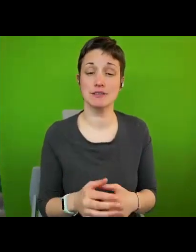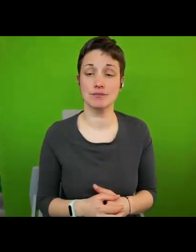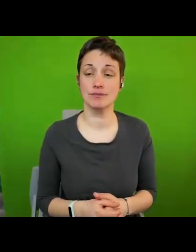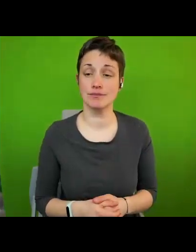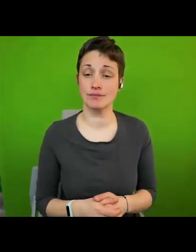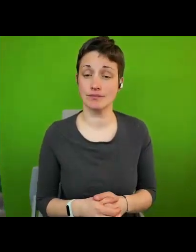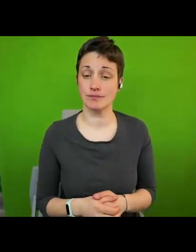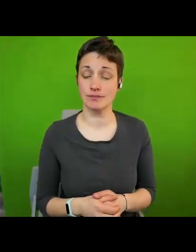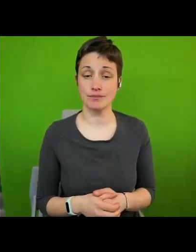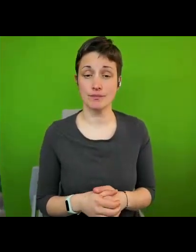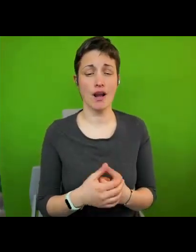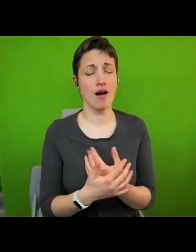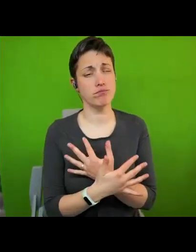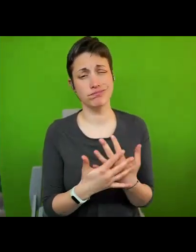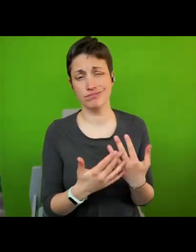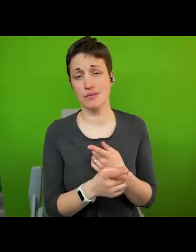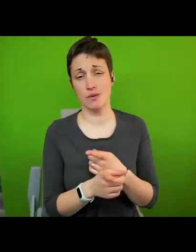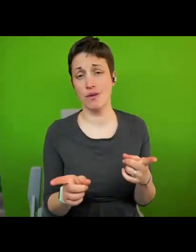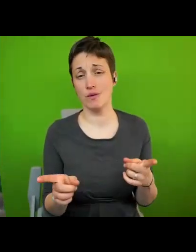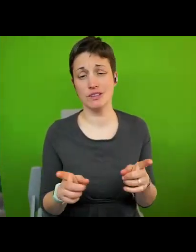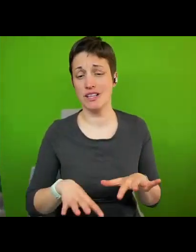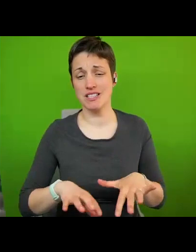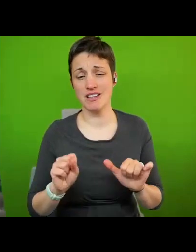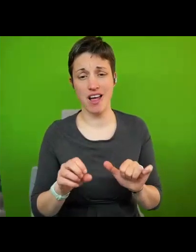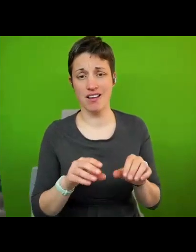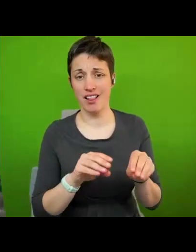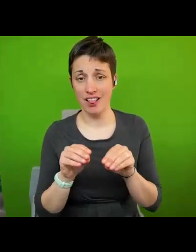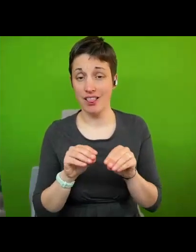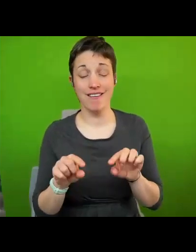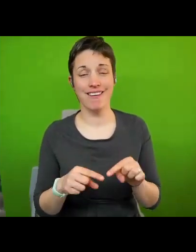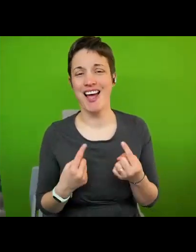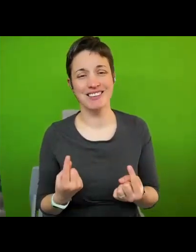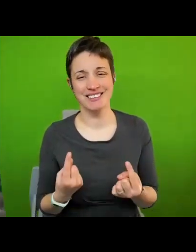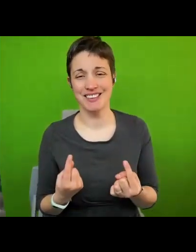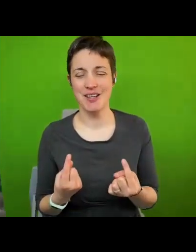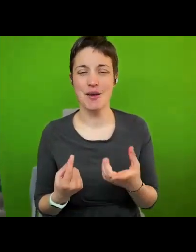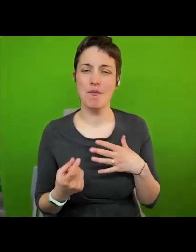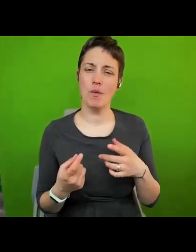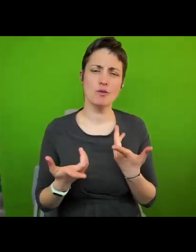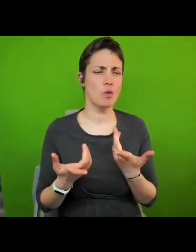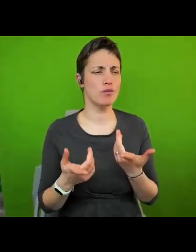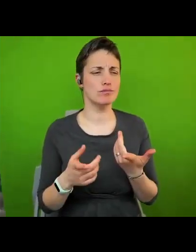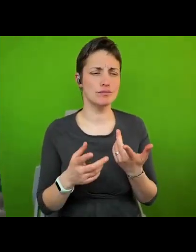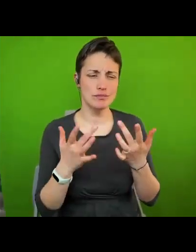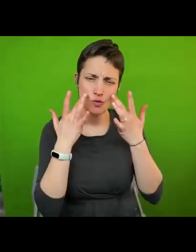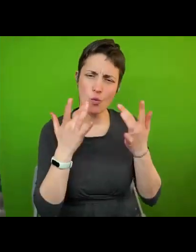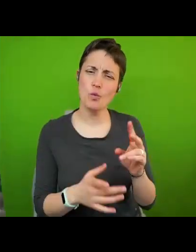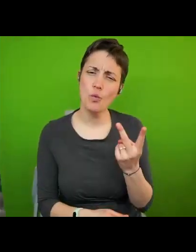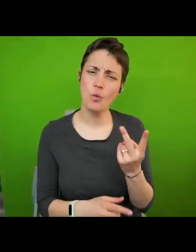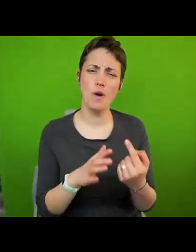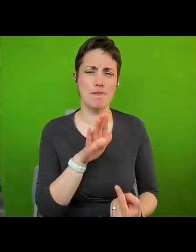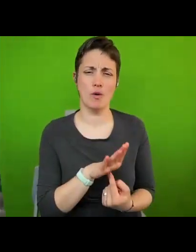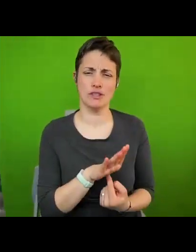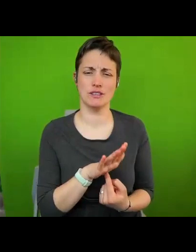there are many of those i cannot even start counting them but let me highlight two important elements that have come more and more to the forefront